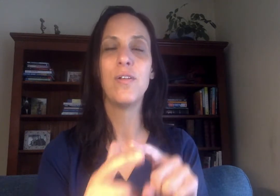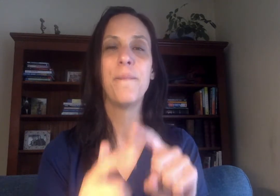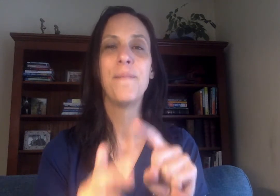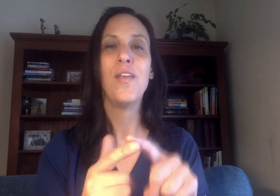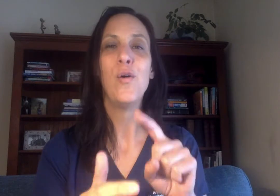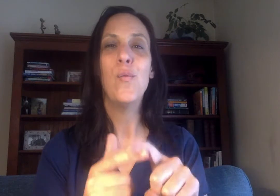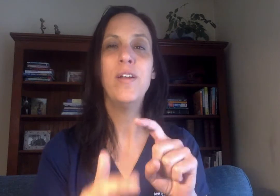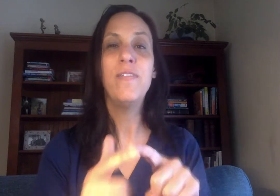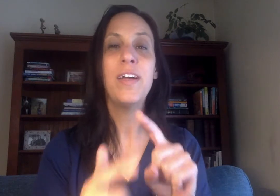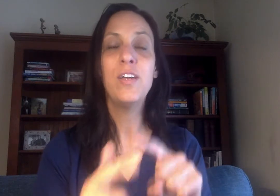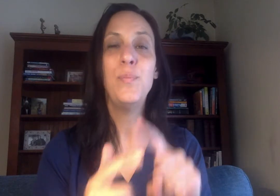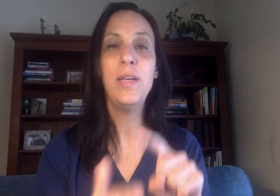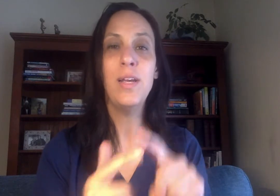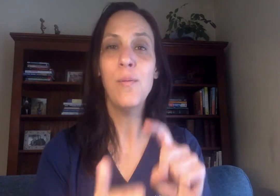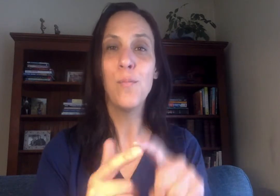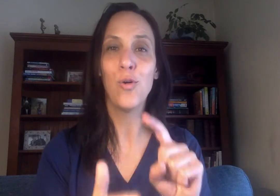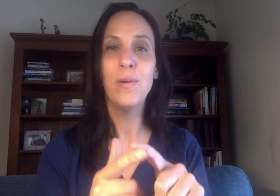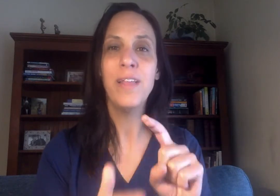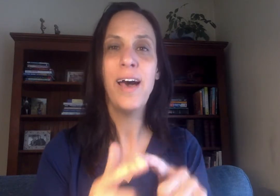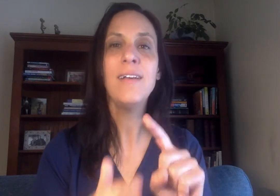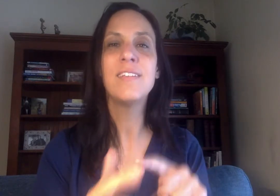What if I could be more relaxed